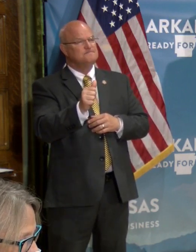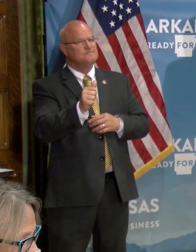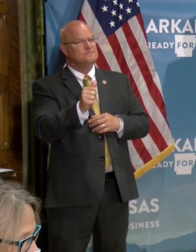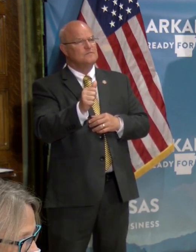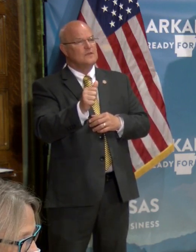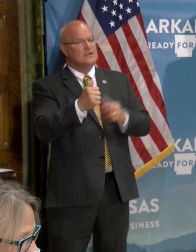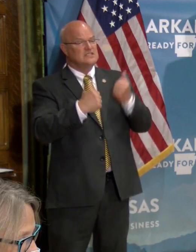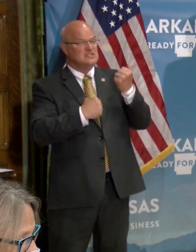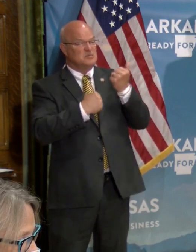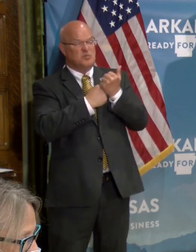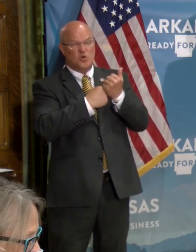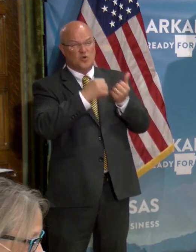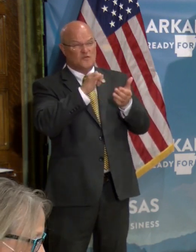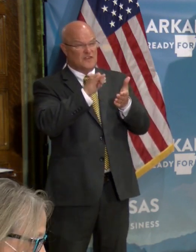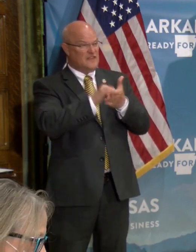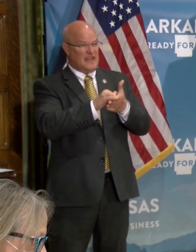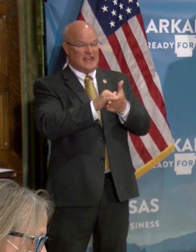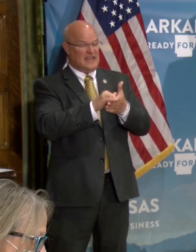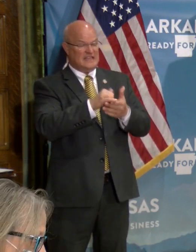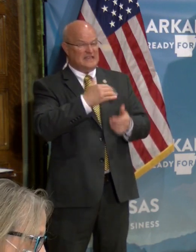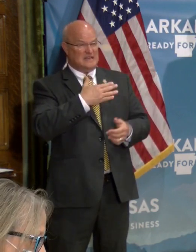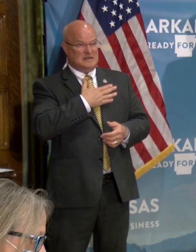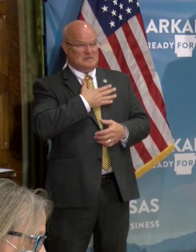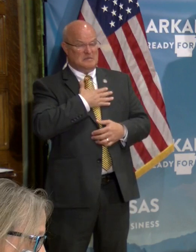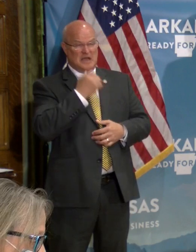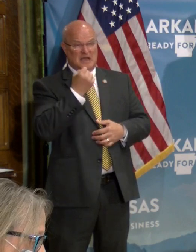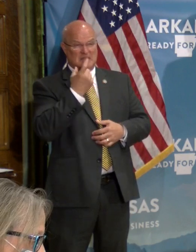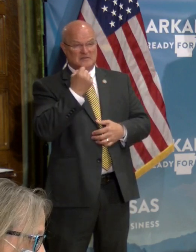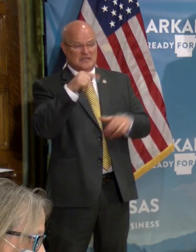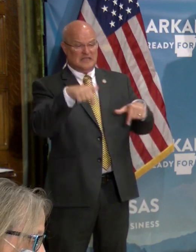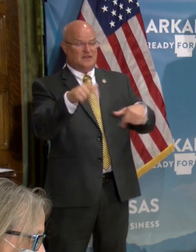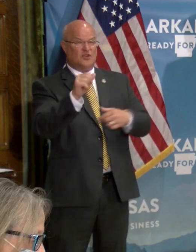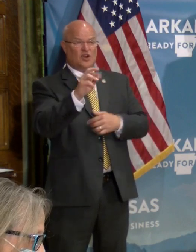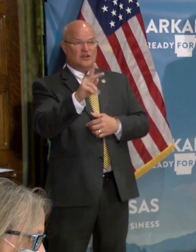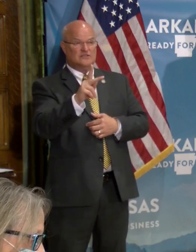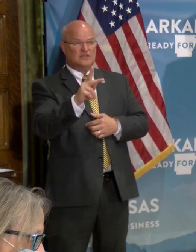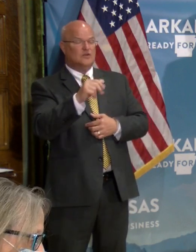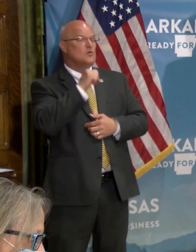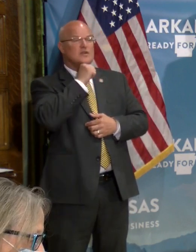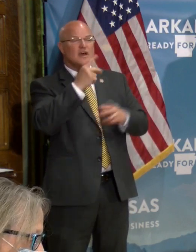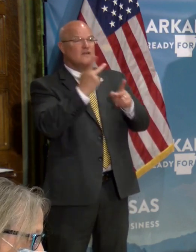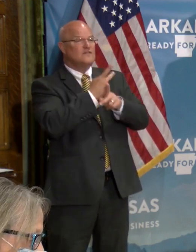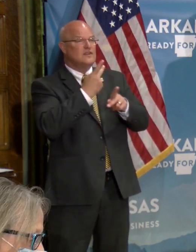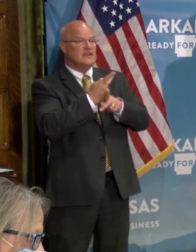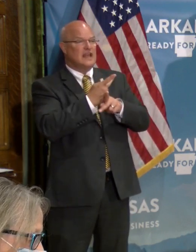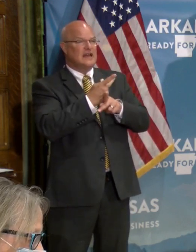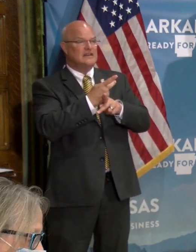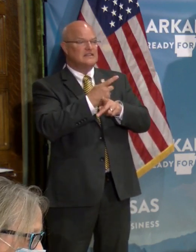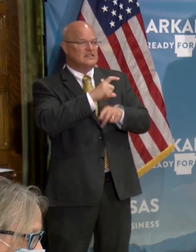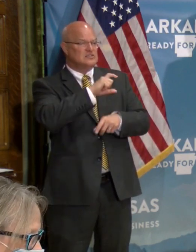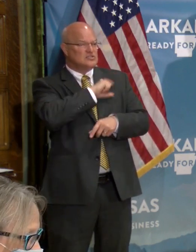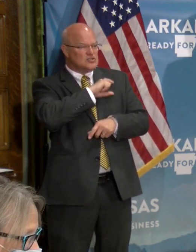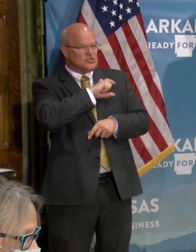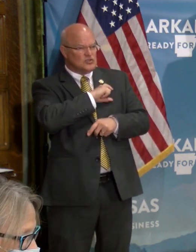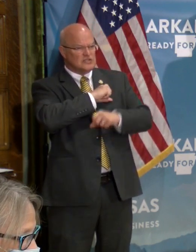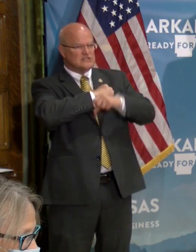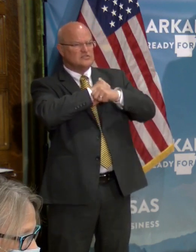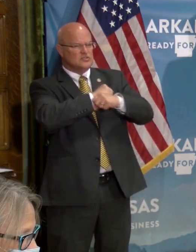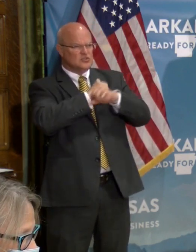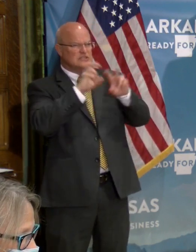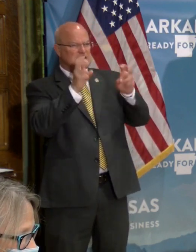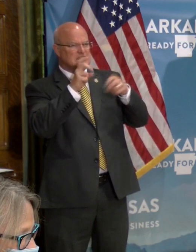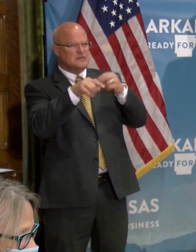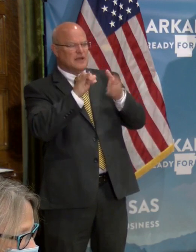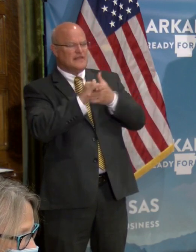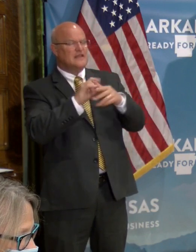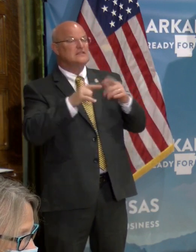broad support for that in my judgment in Arkansas. Uh, we certainly haven't figured out the, uh, security issues in regard to that. So, uh,